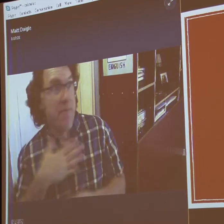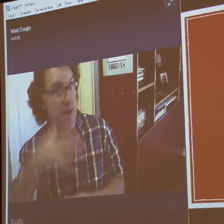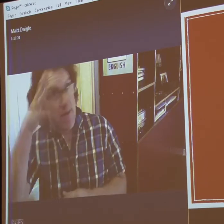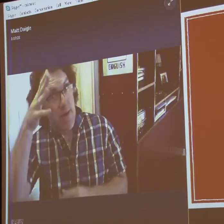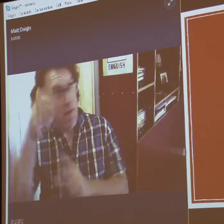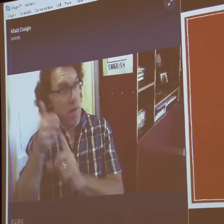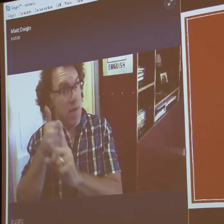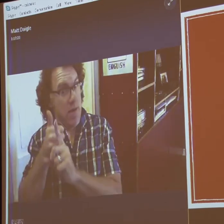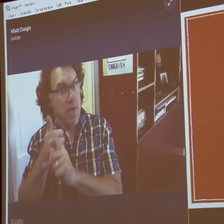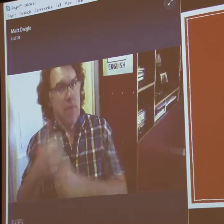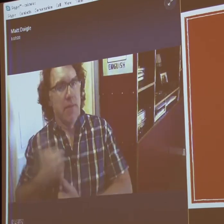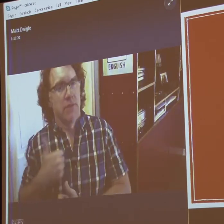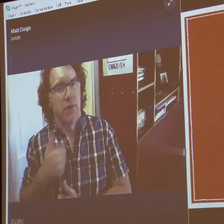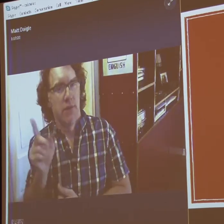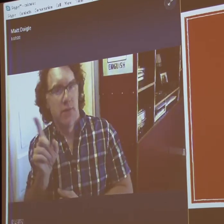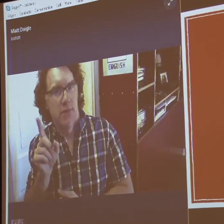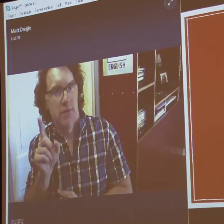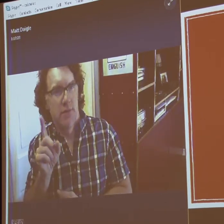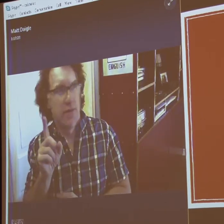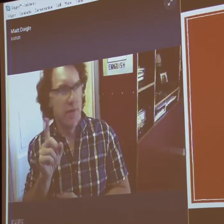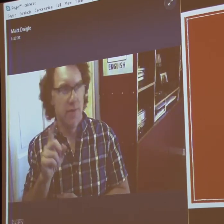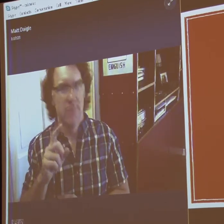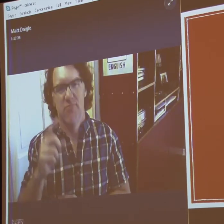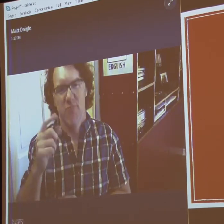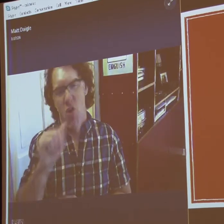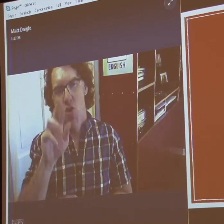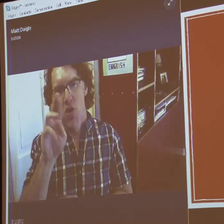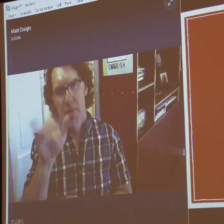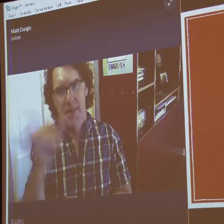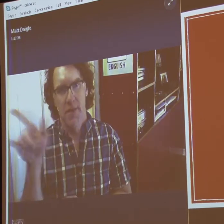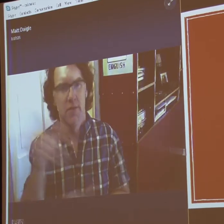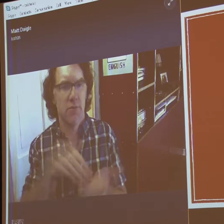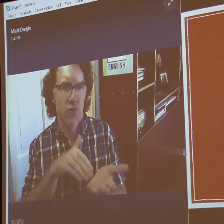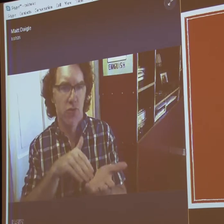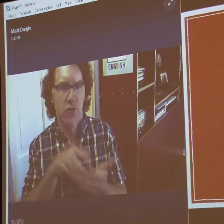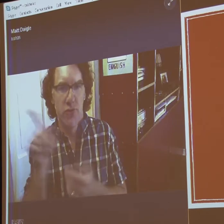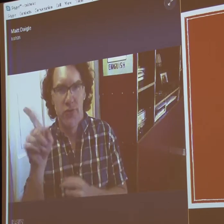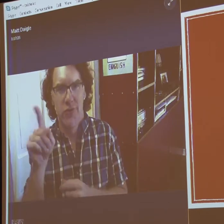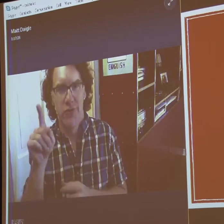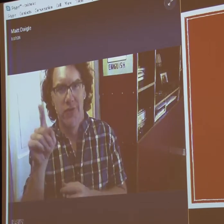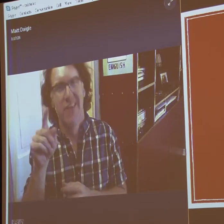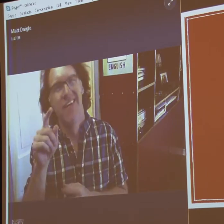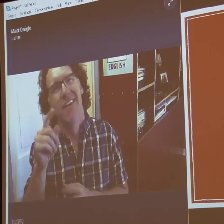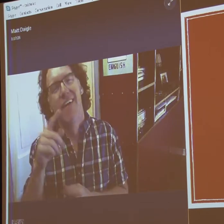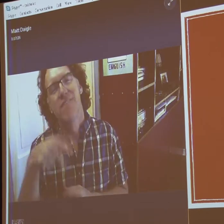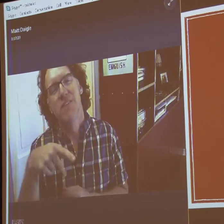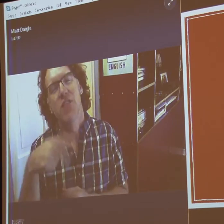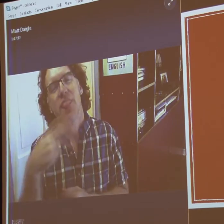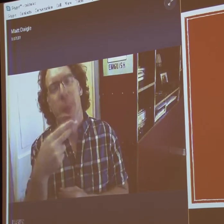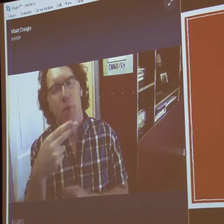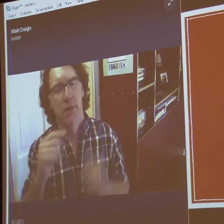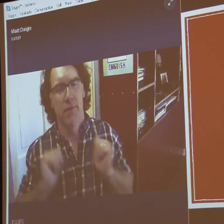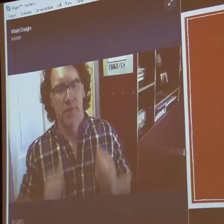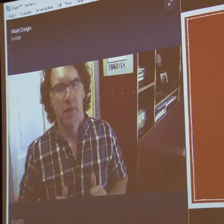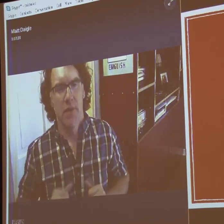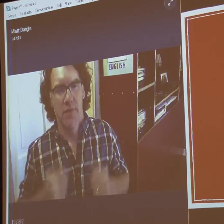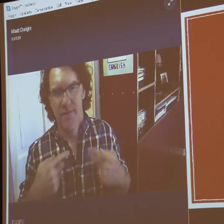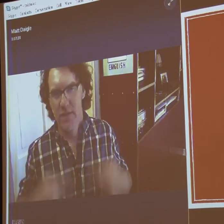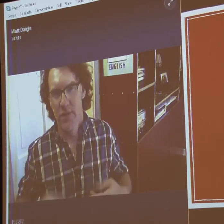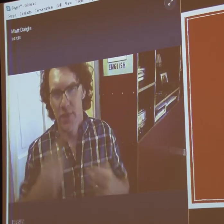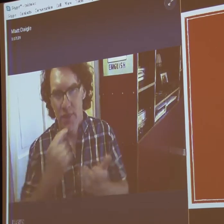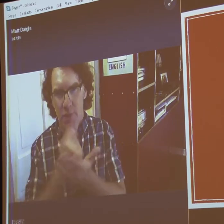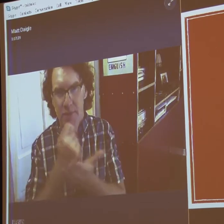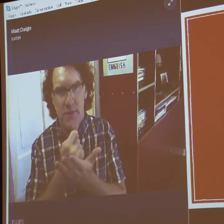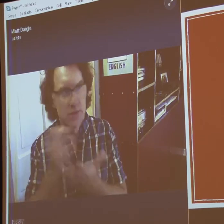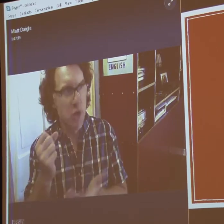Oh, one thing I want to add. My dad was in the military. He was in the army. And he was a